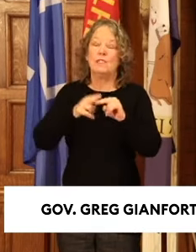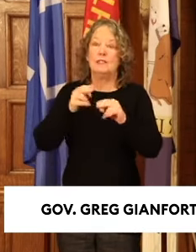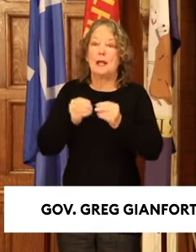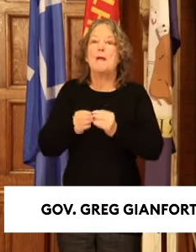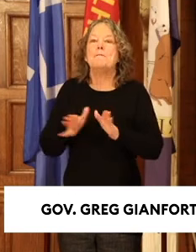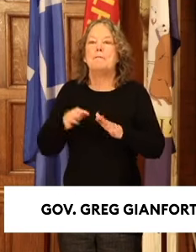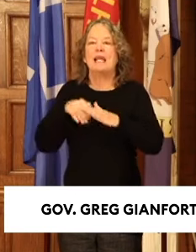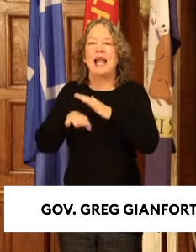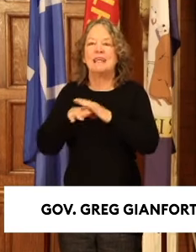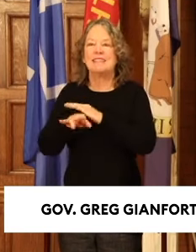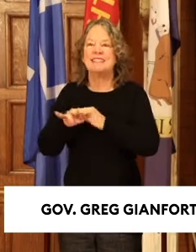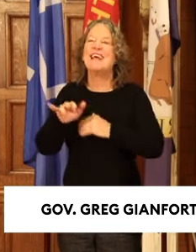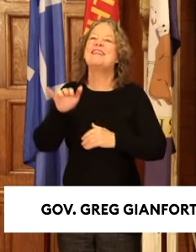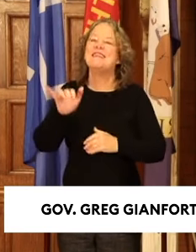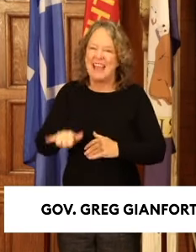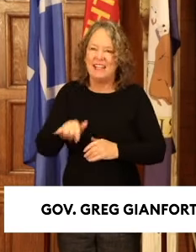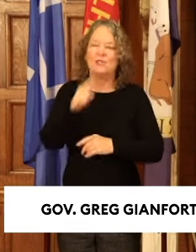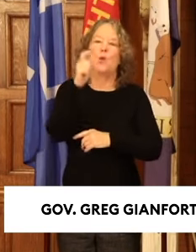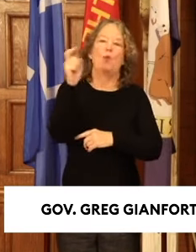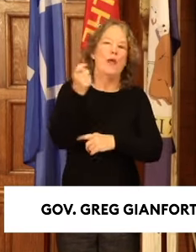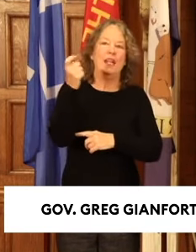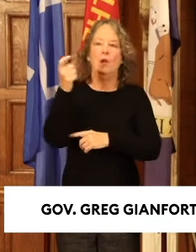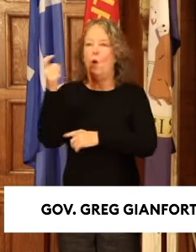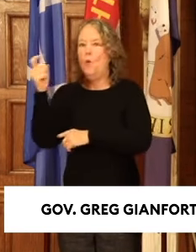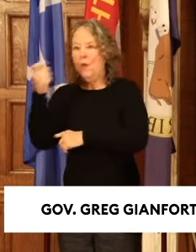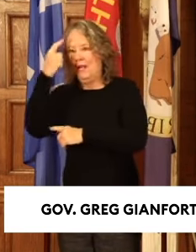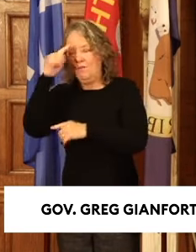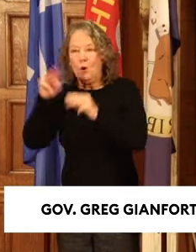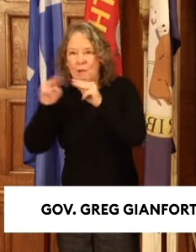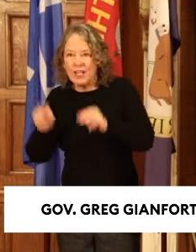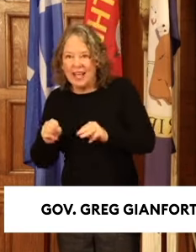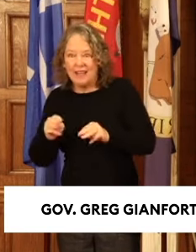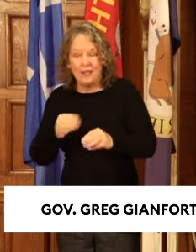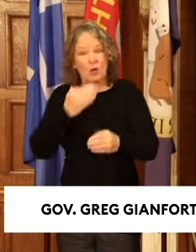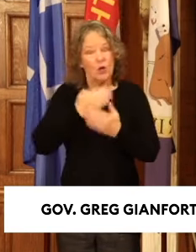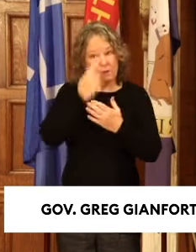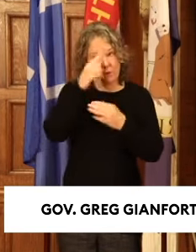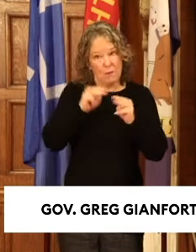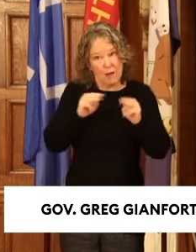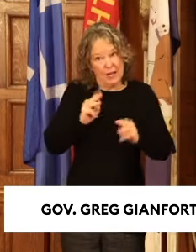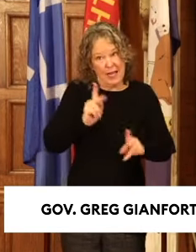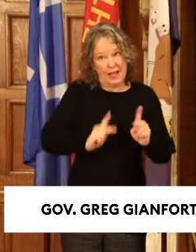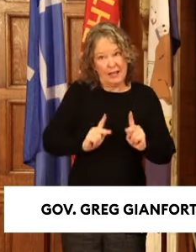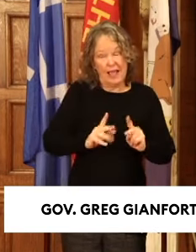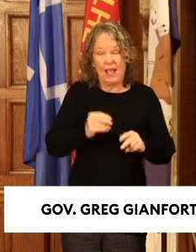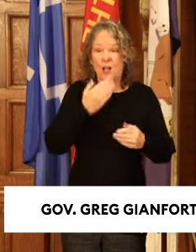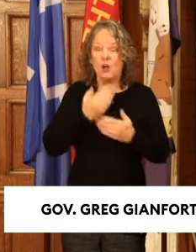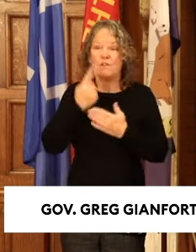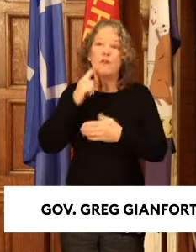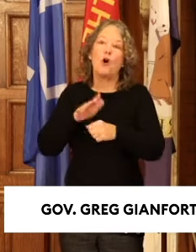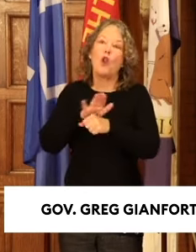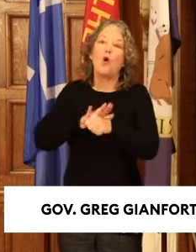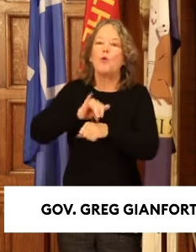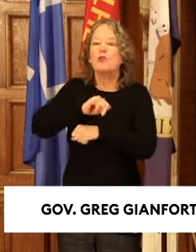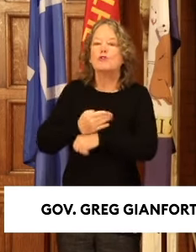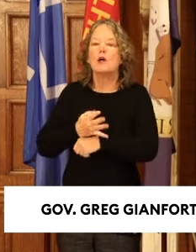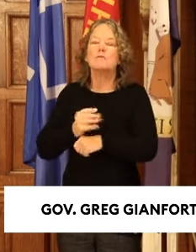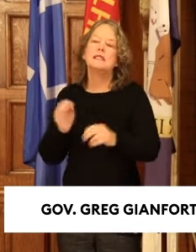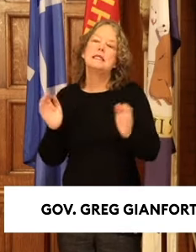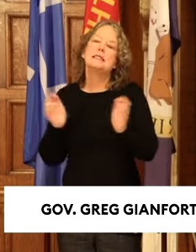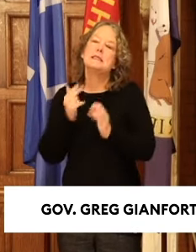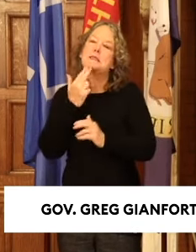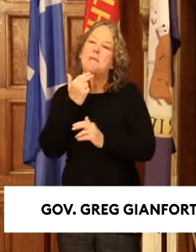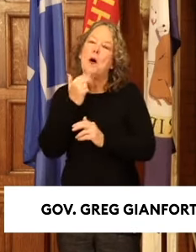is a win-win for Montana. Public access is good for Montanans, and it's good for local jobs and small businesses.